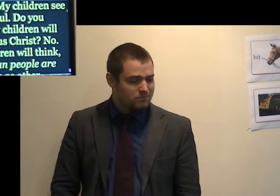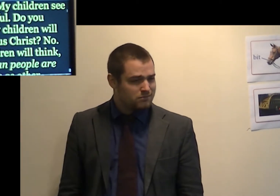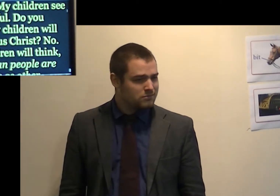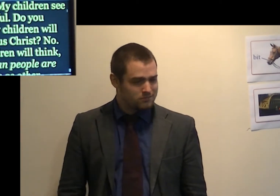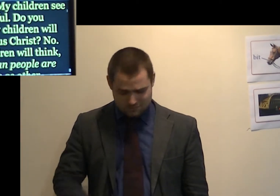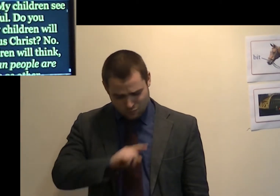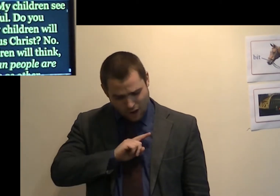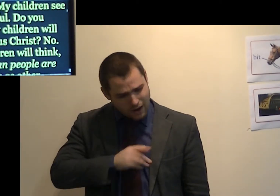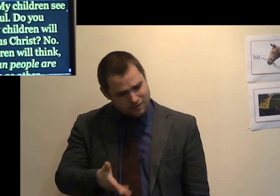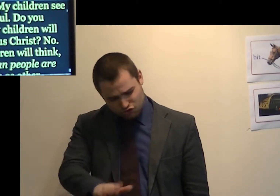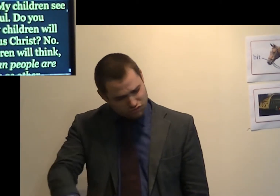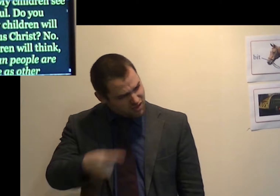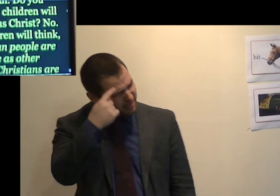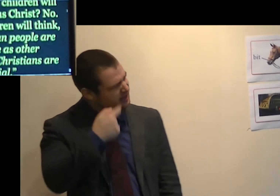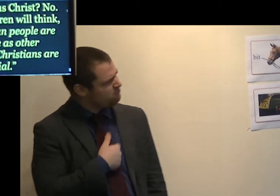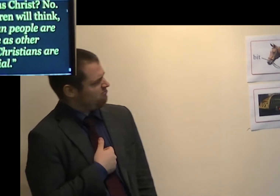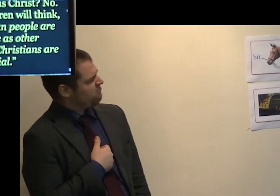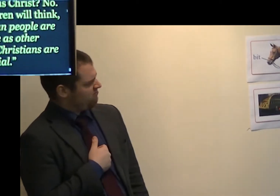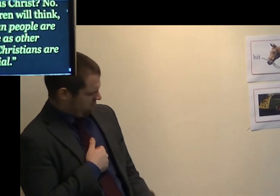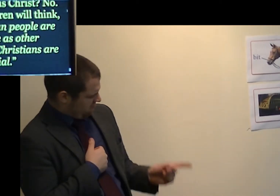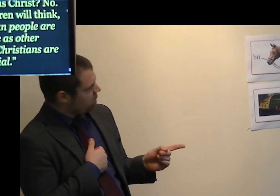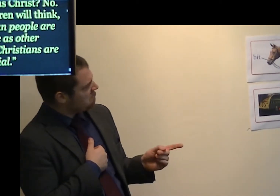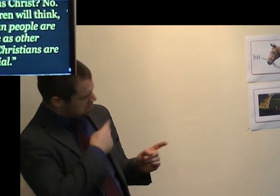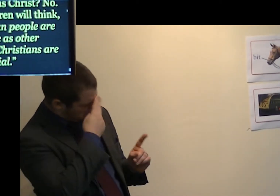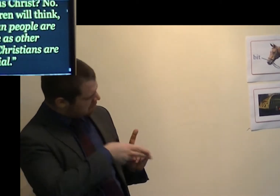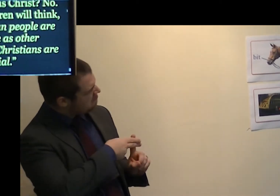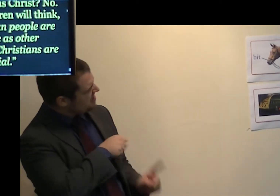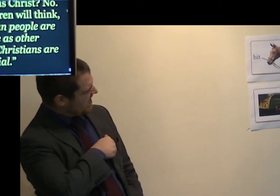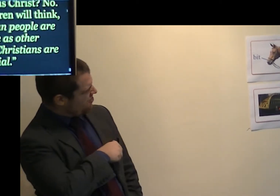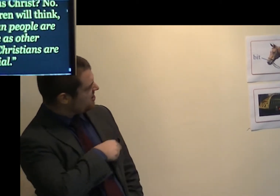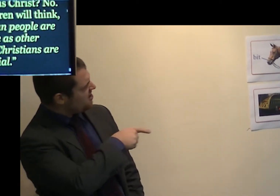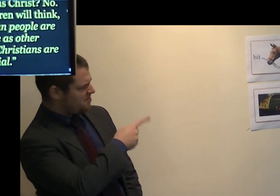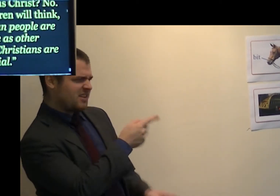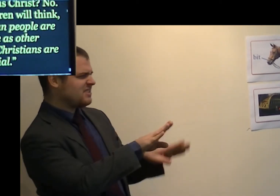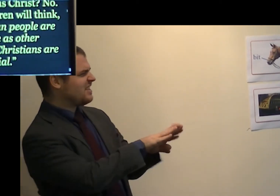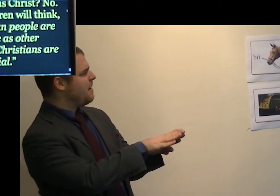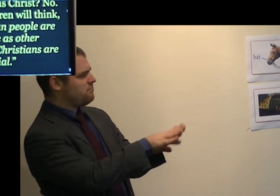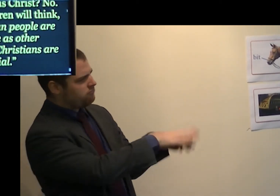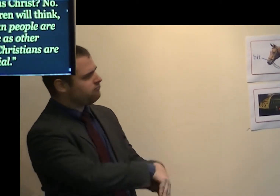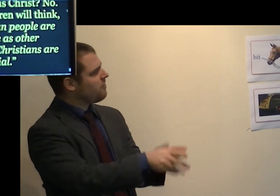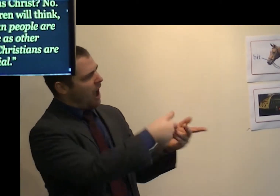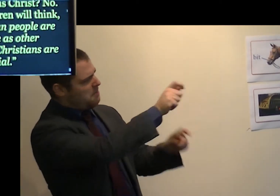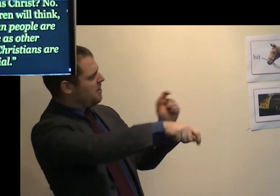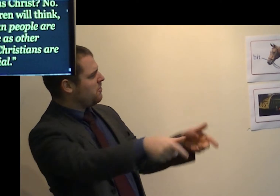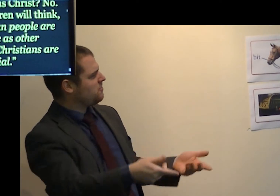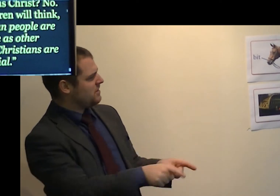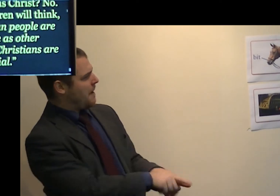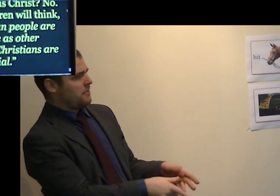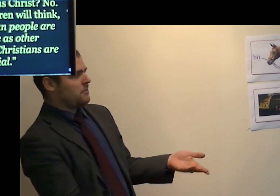My children will think Christian people are the same as other people. Christians are